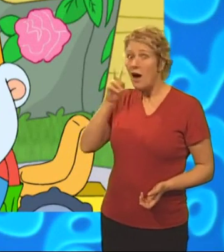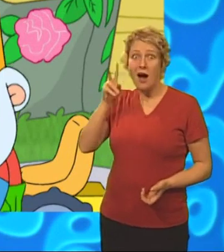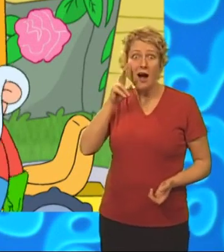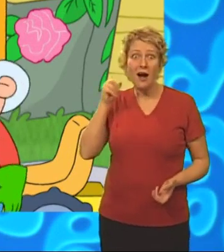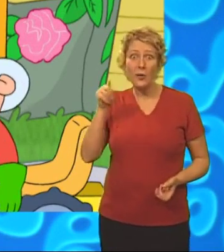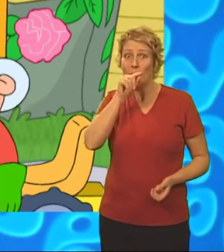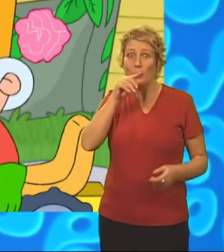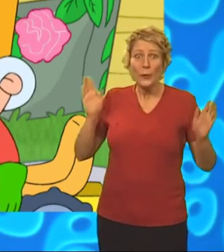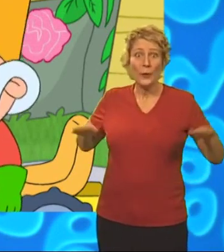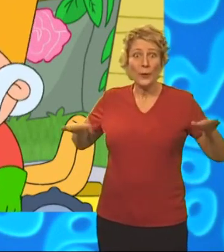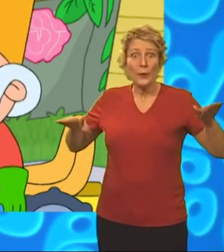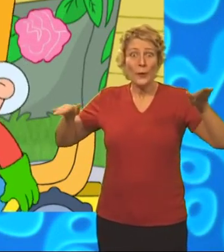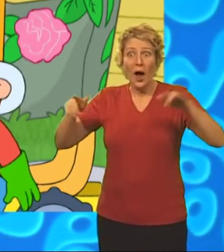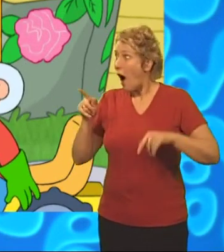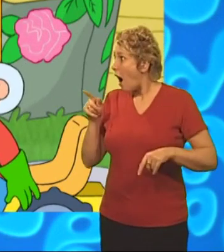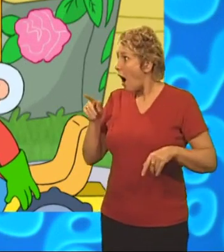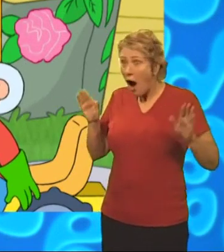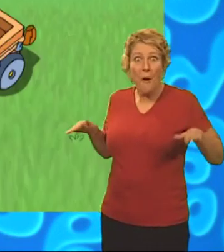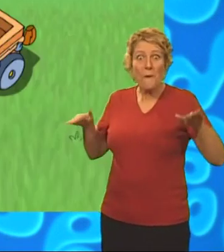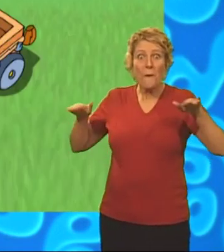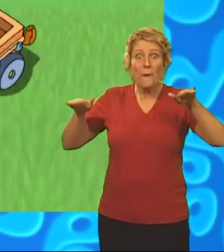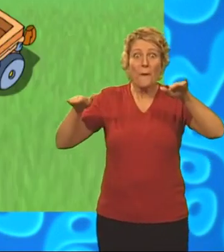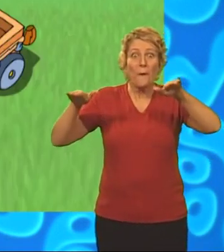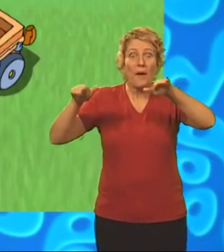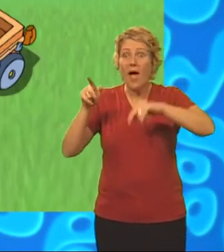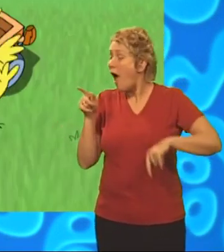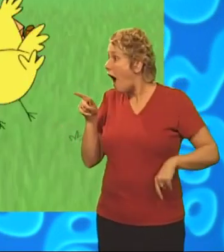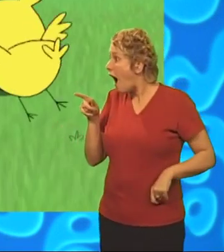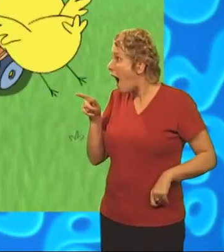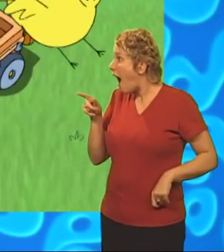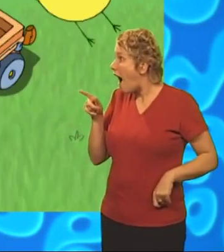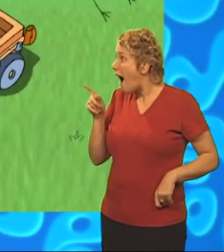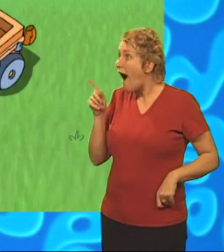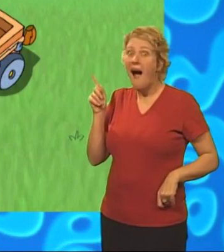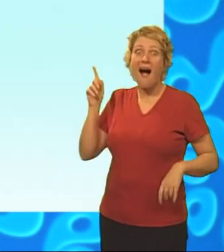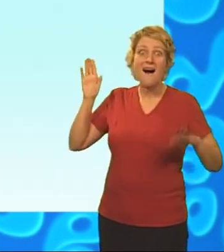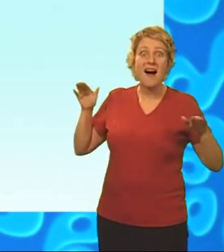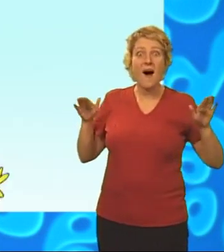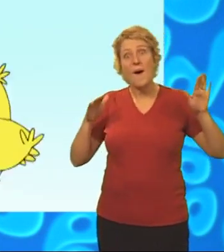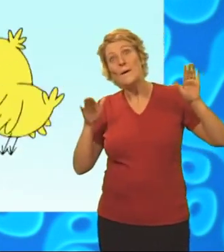Chirpy's flying. So he is. Look at you. Flying.